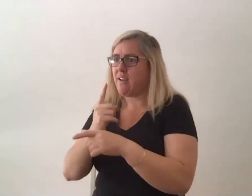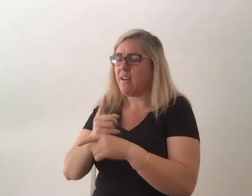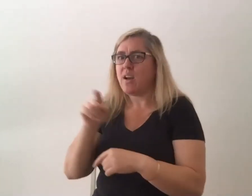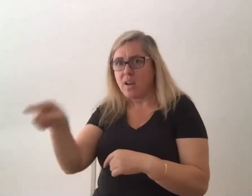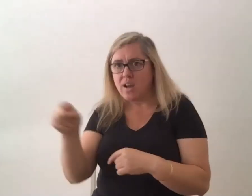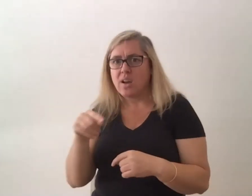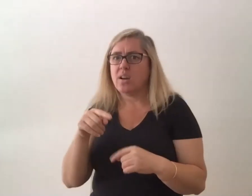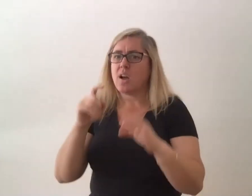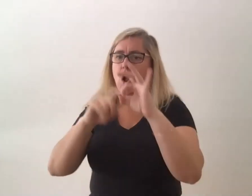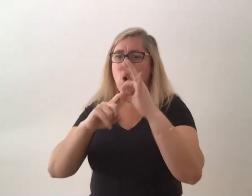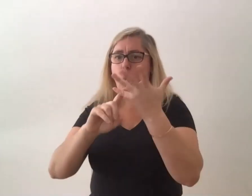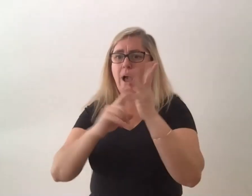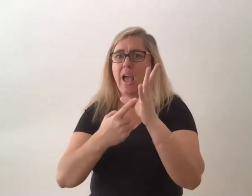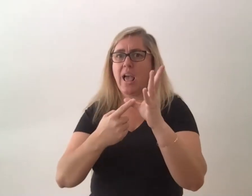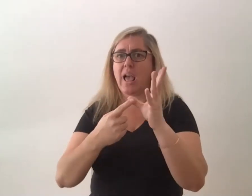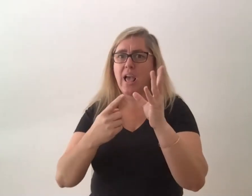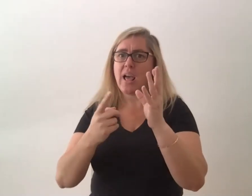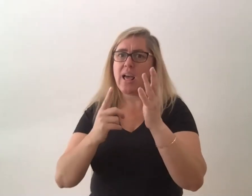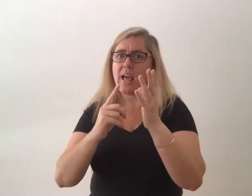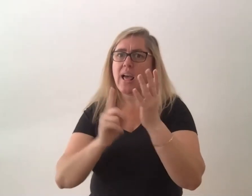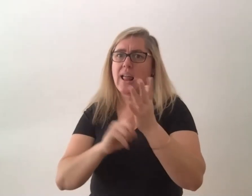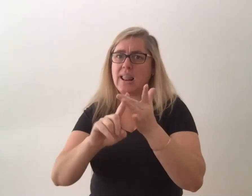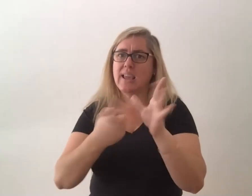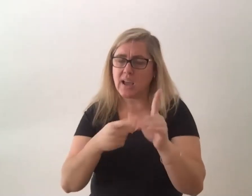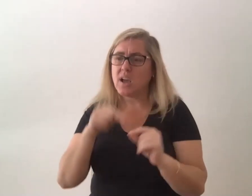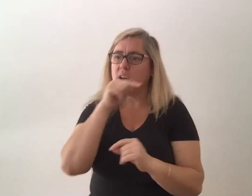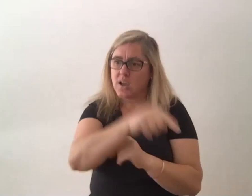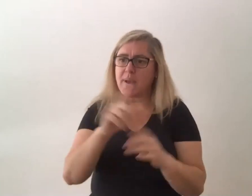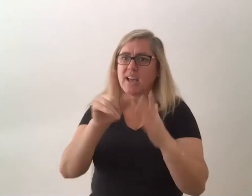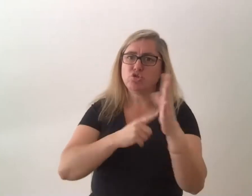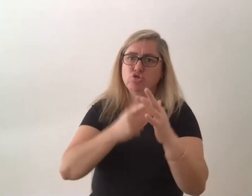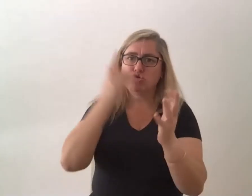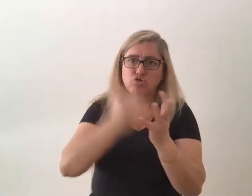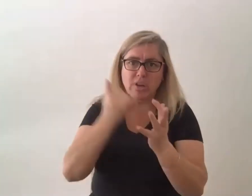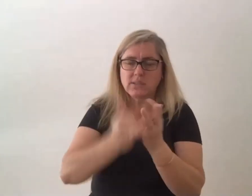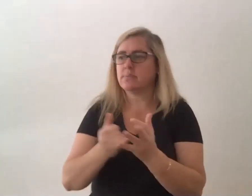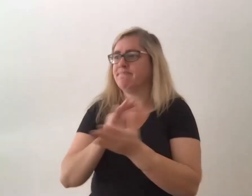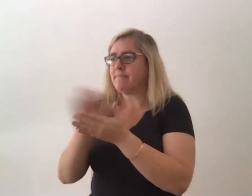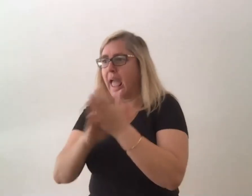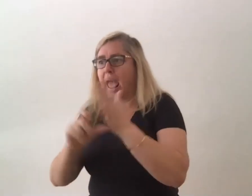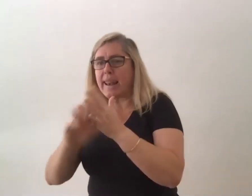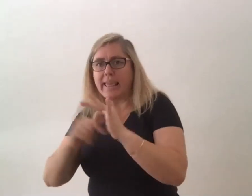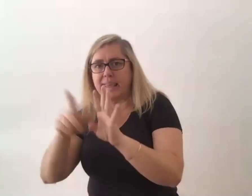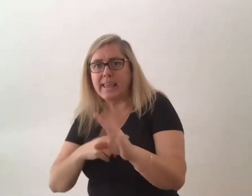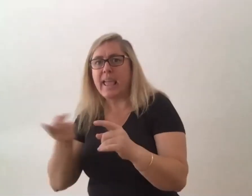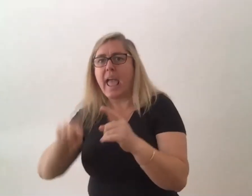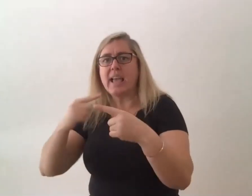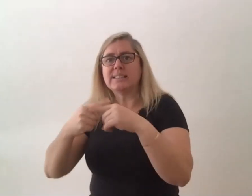about about jess and hadley and xavier's story and um you very much held the